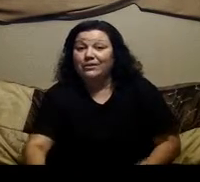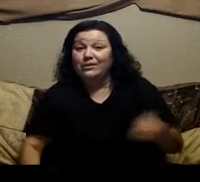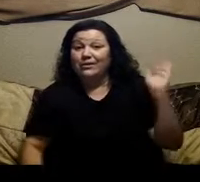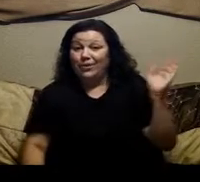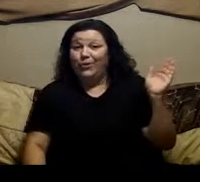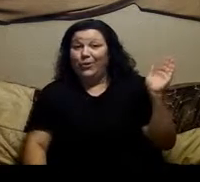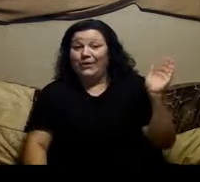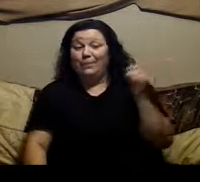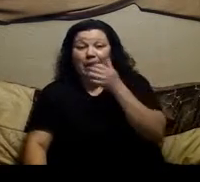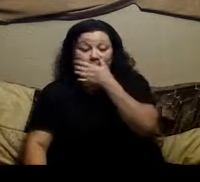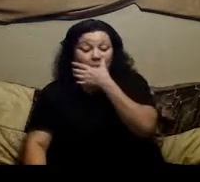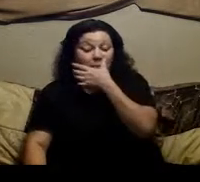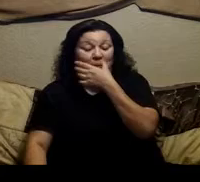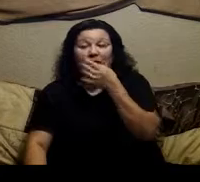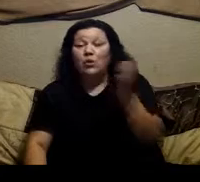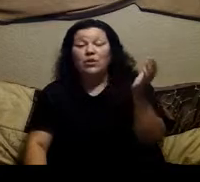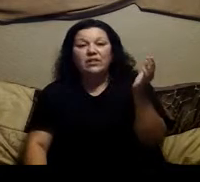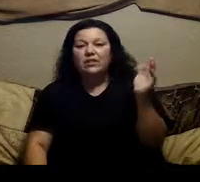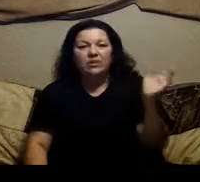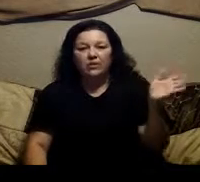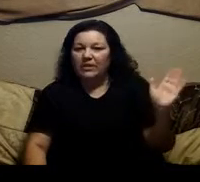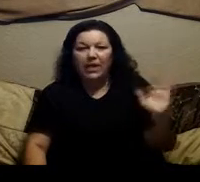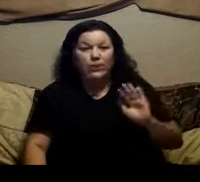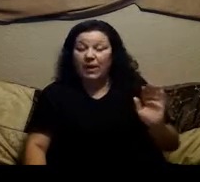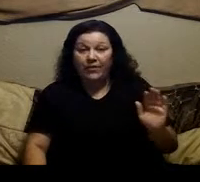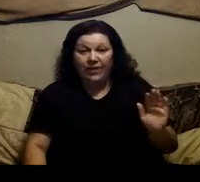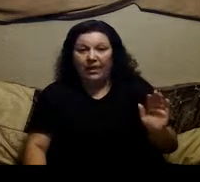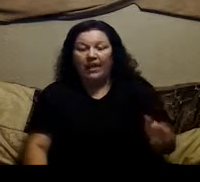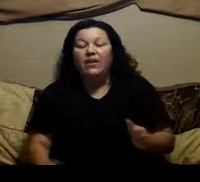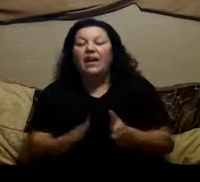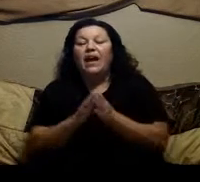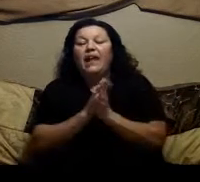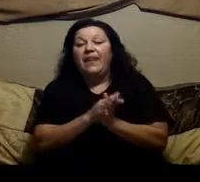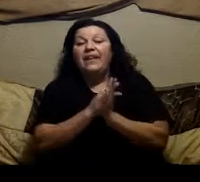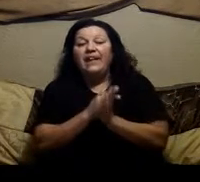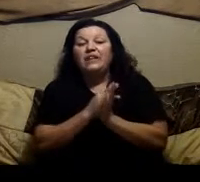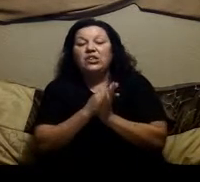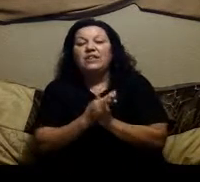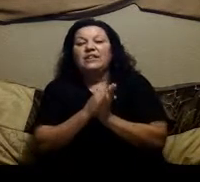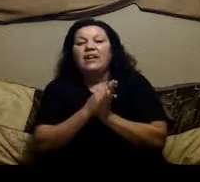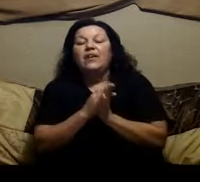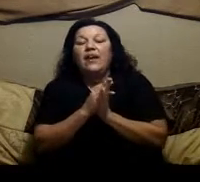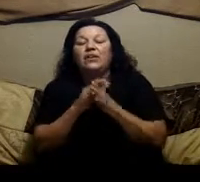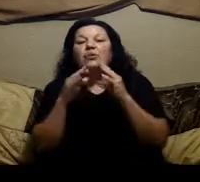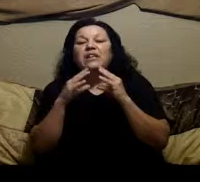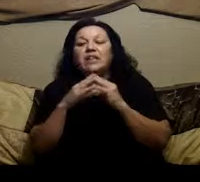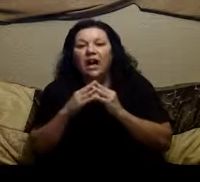to the 30-day plan and of course, you know There's always a catch with everything in life and that catch is that you cannot